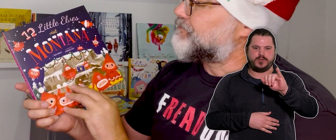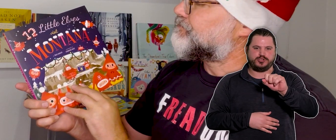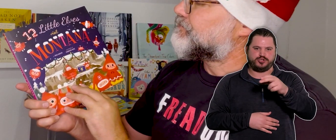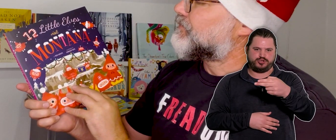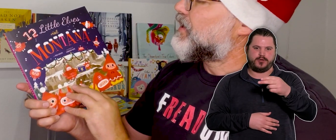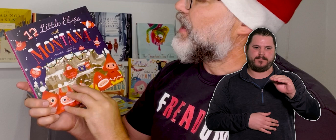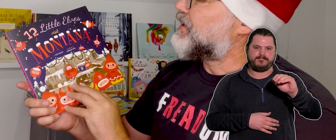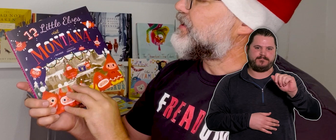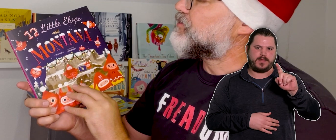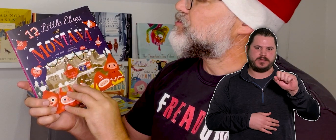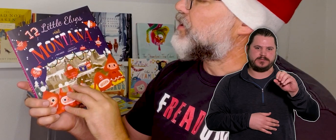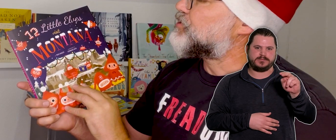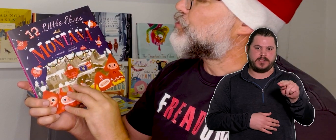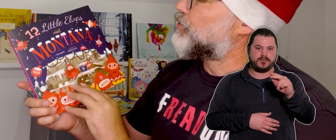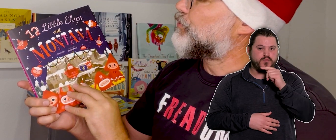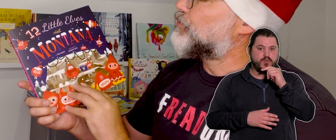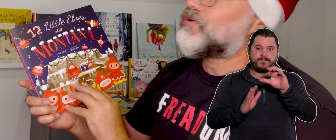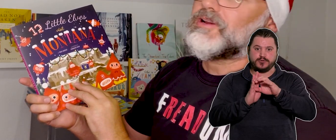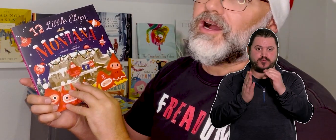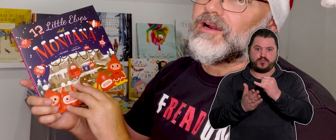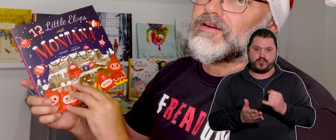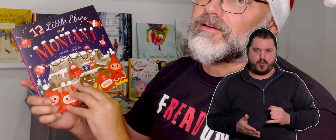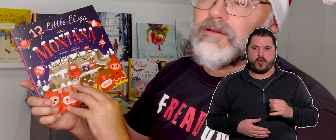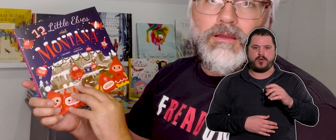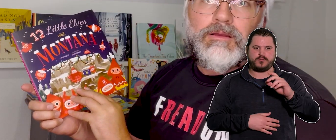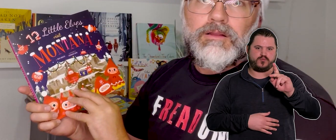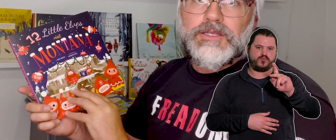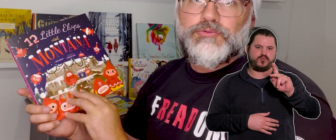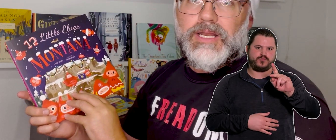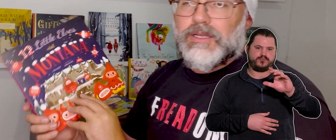and illustrated by Chorkung Kung. Let's read it.